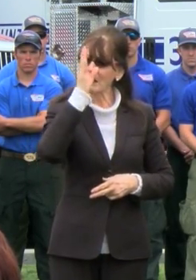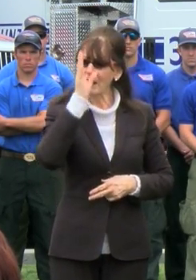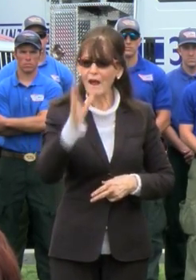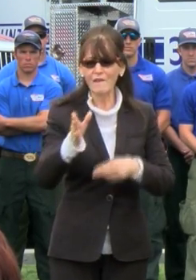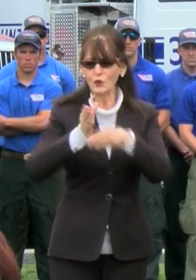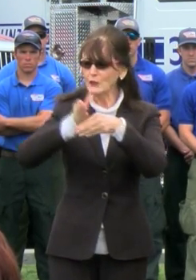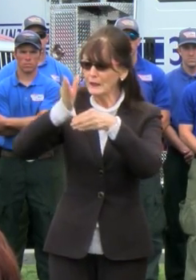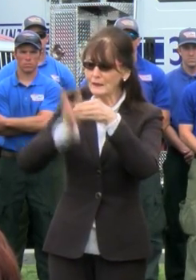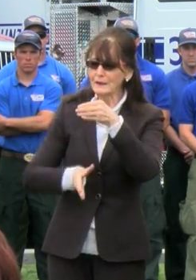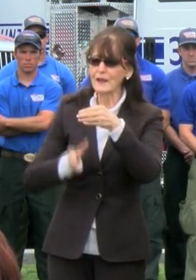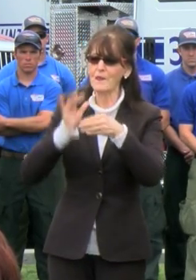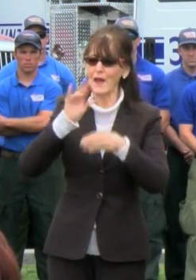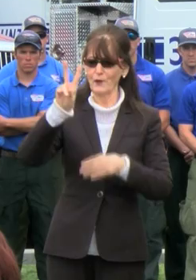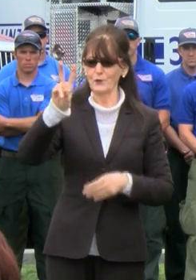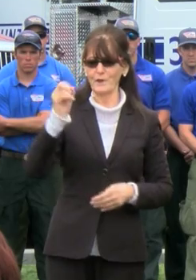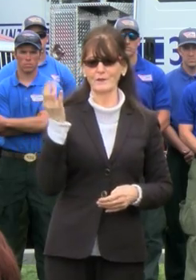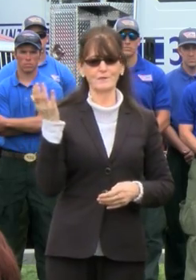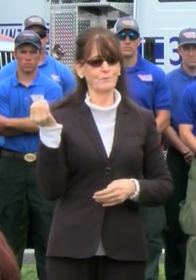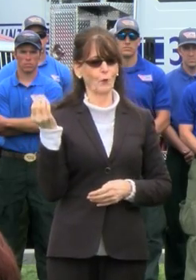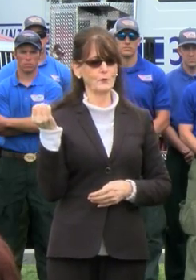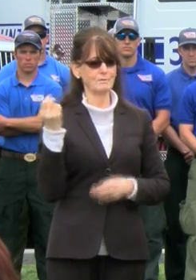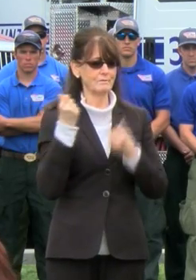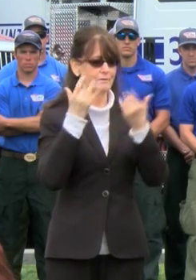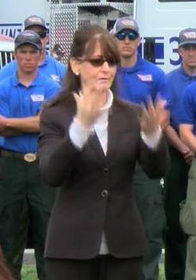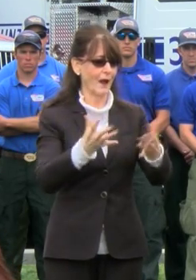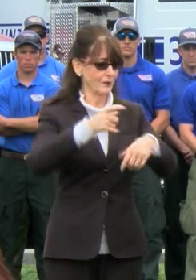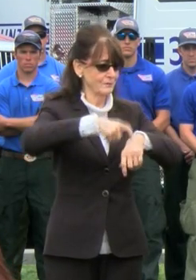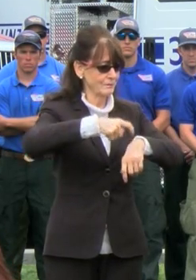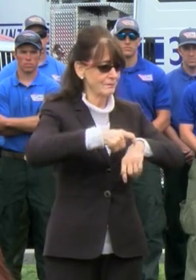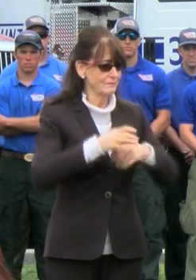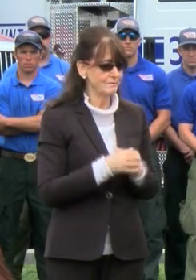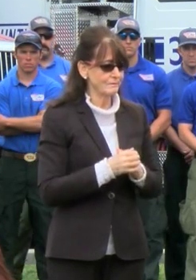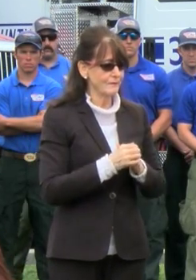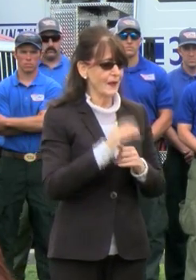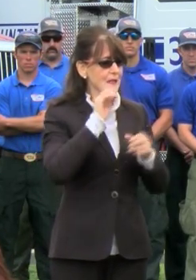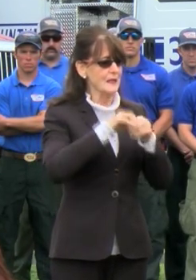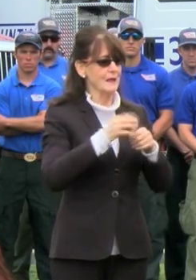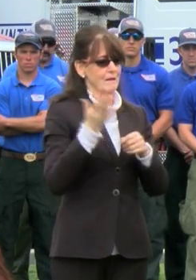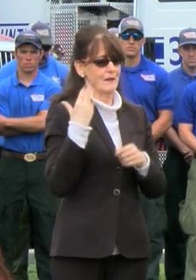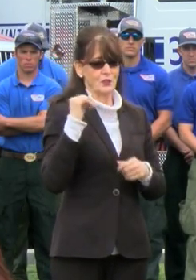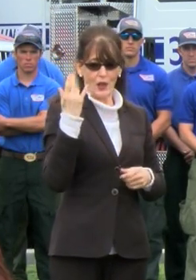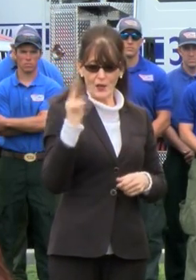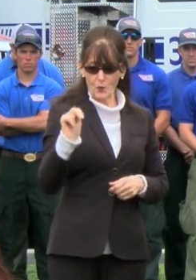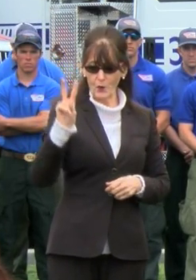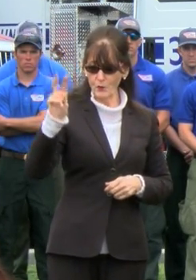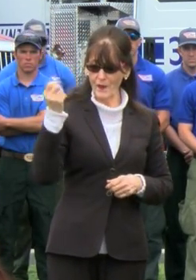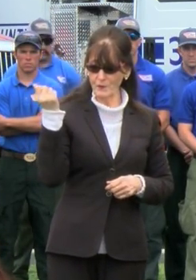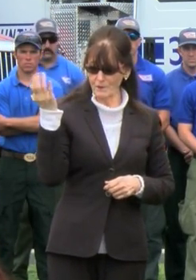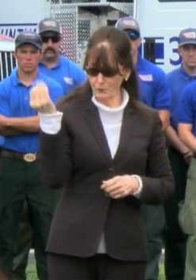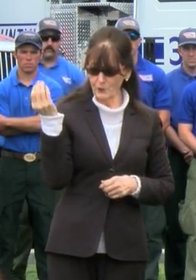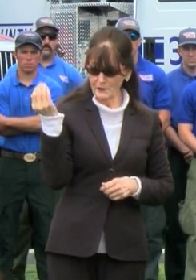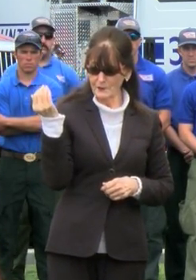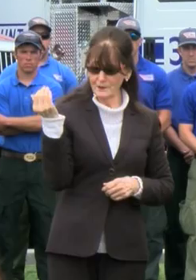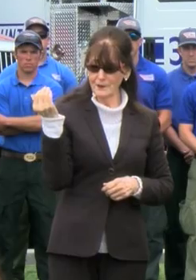ended the 2014 fire season. In fact in January of 2014